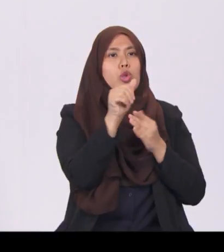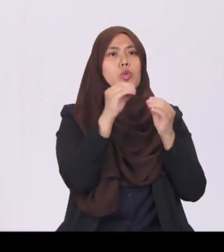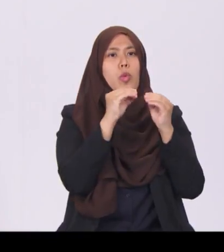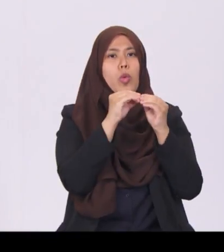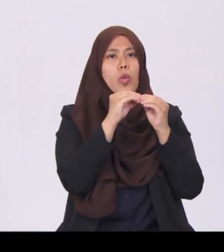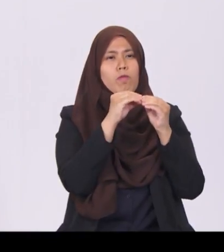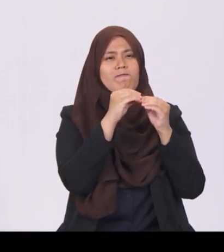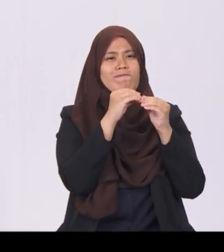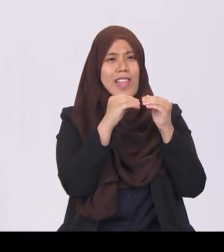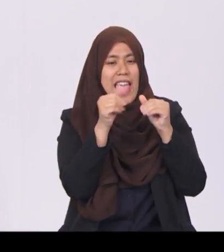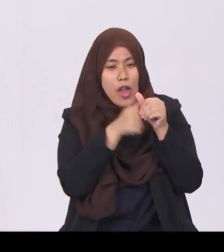2019 to 2021.